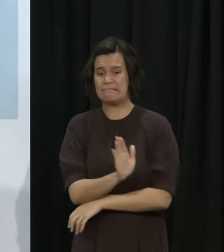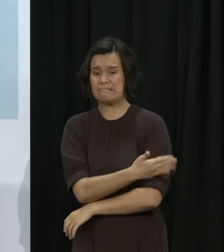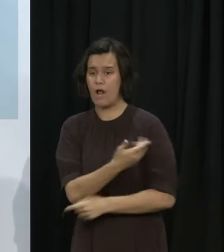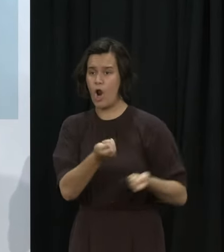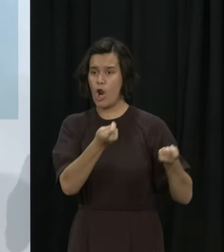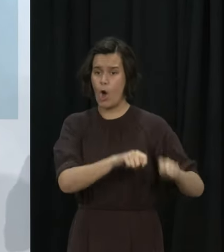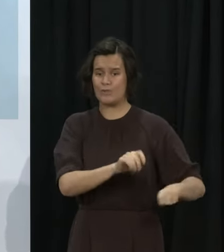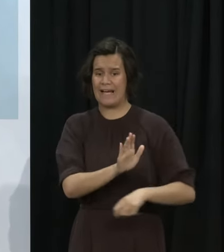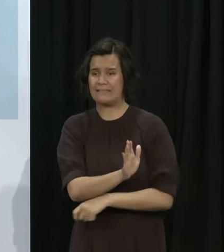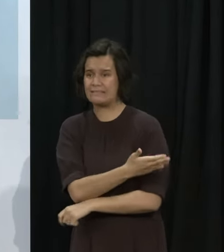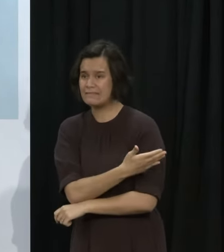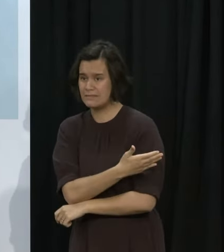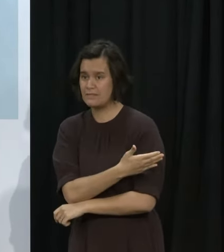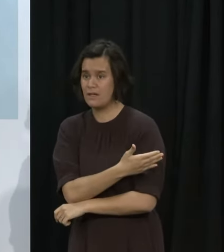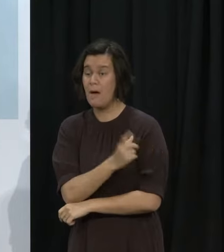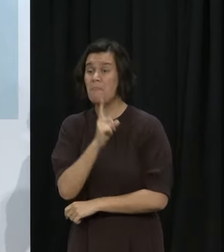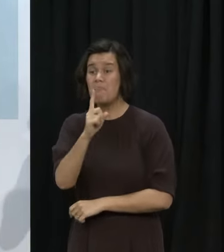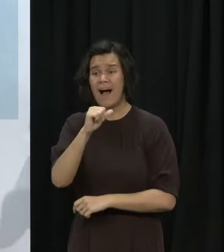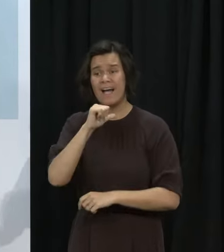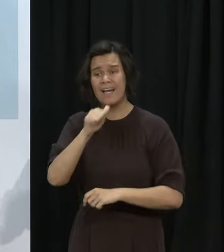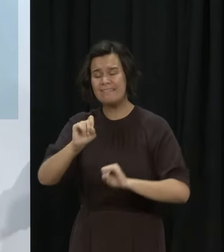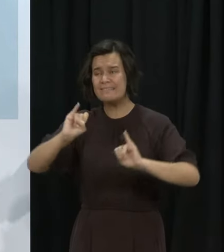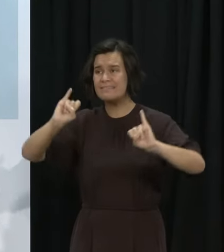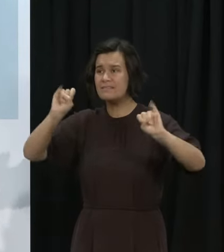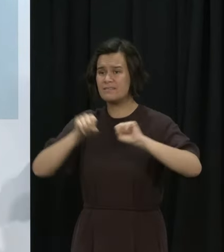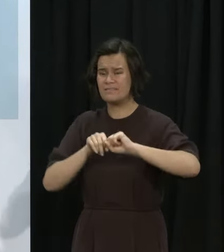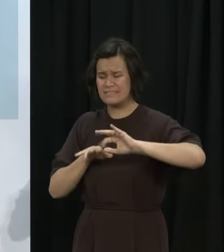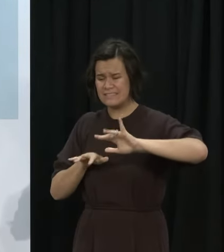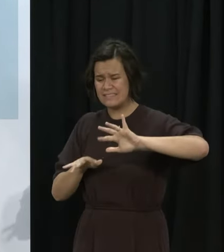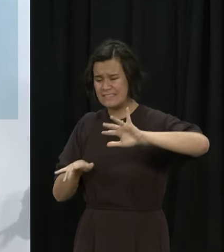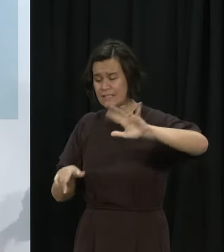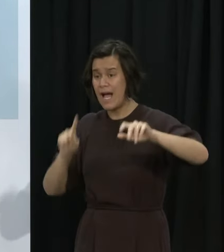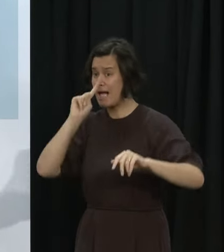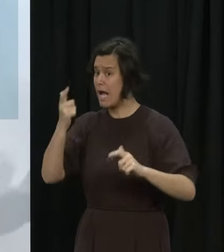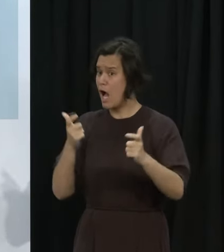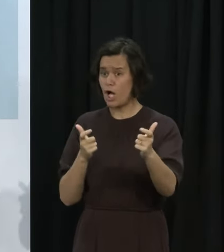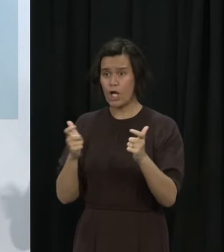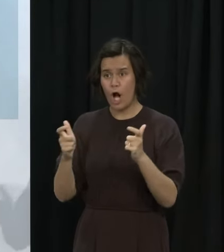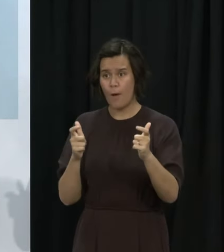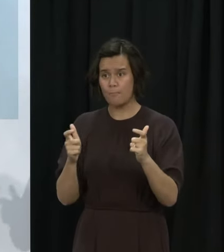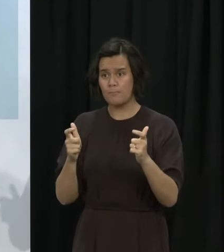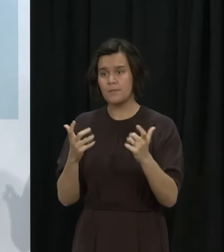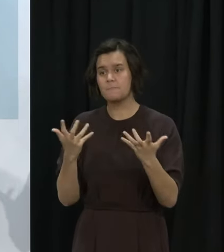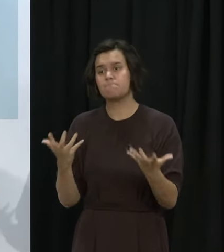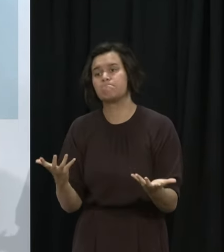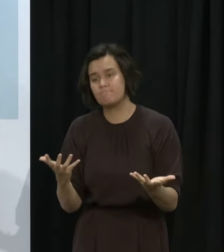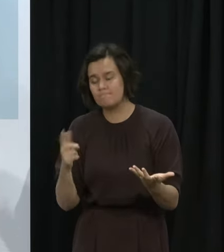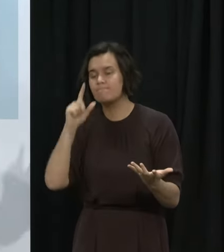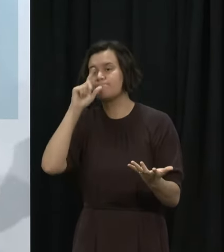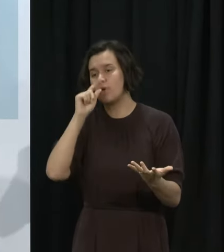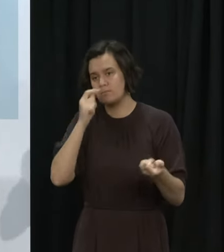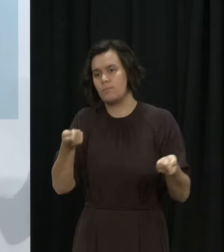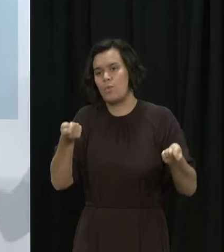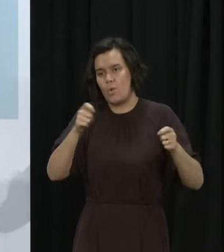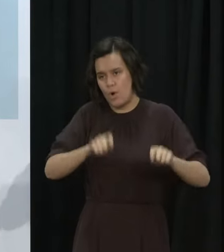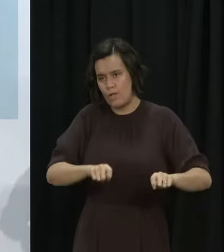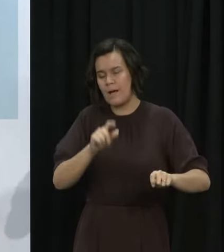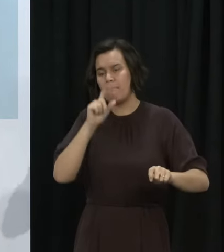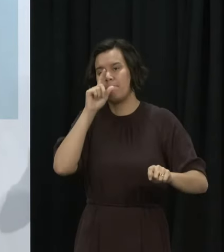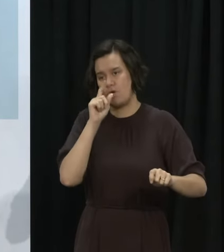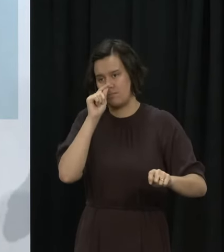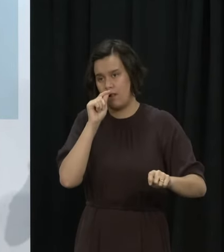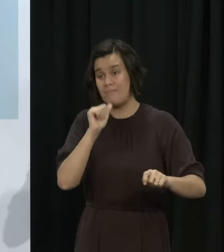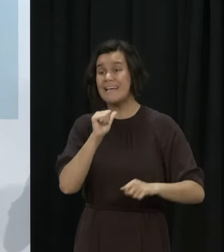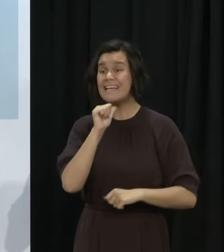to lockdowns unless that is absolutely necessary in the event of a widespread outbreak where our health system comes under considerable strain